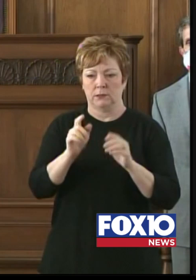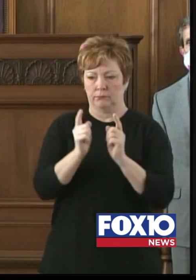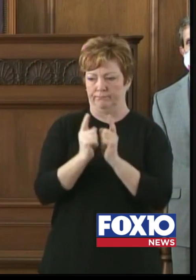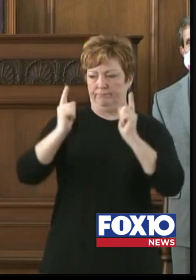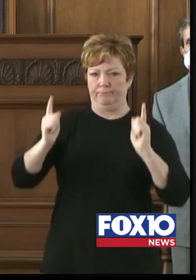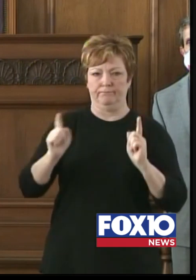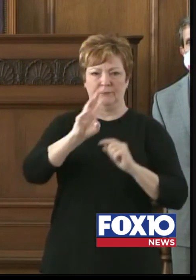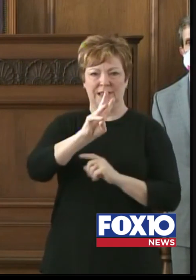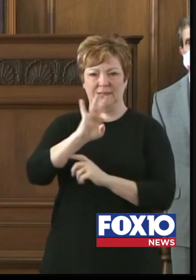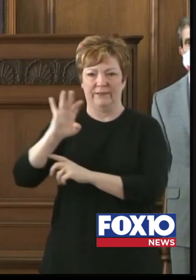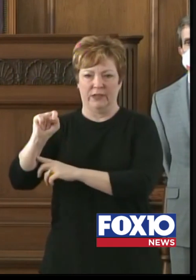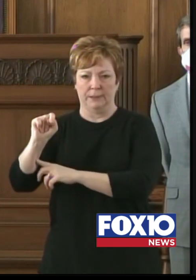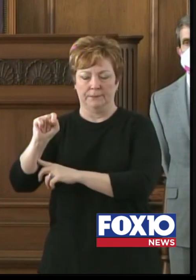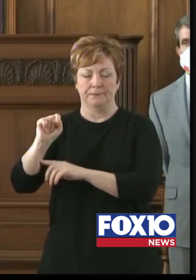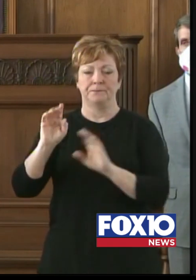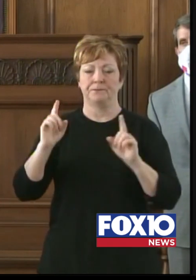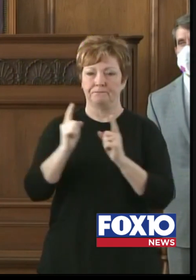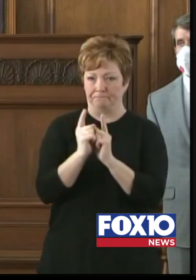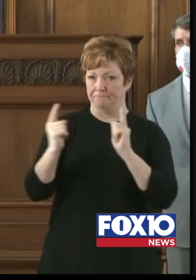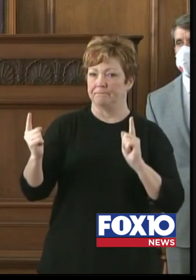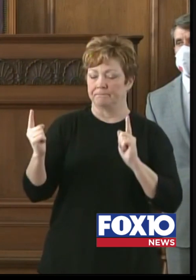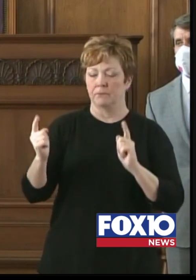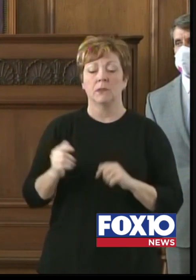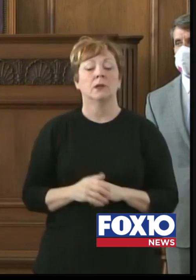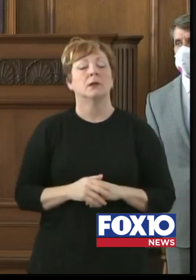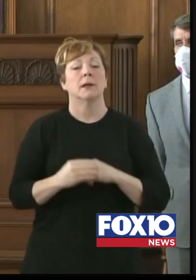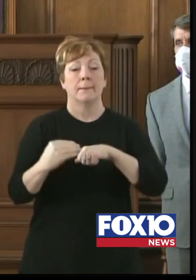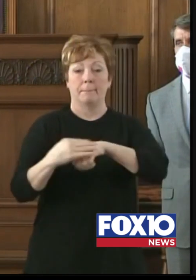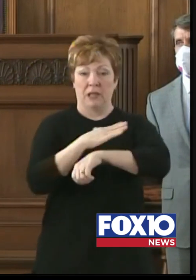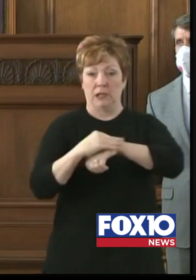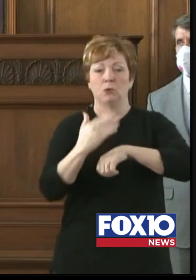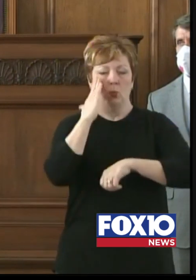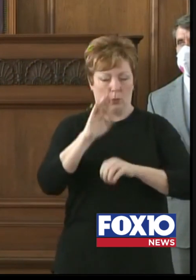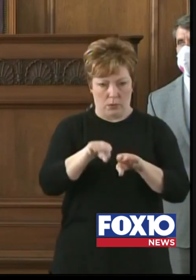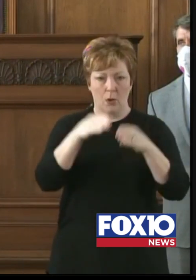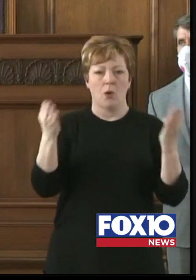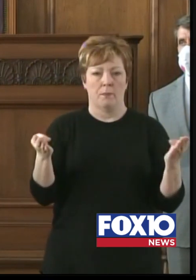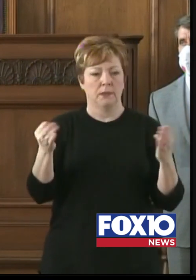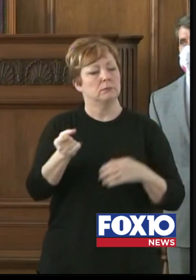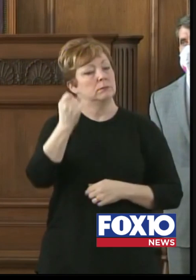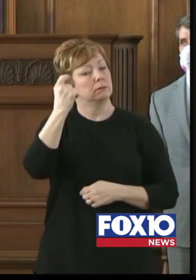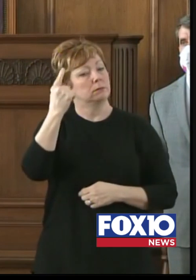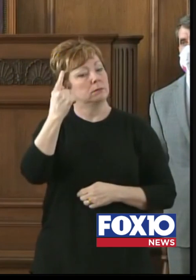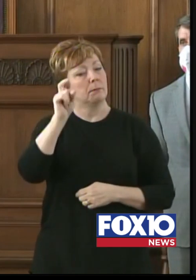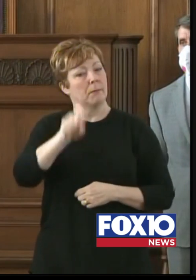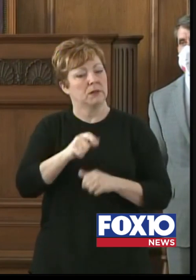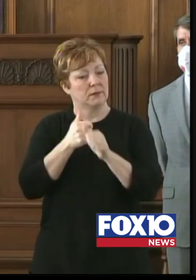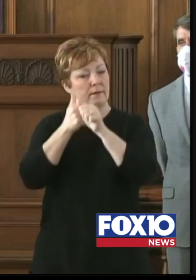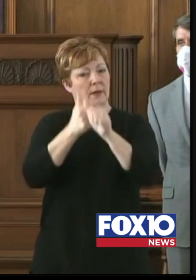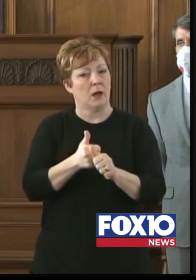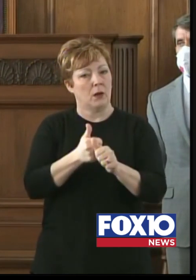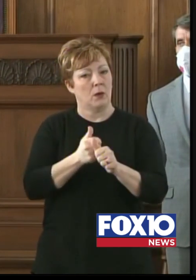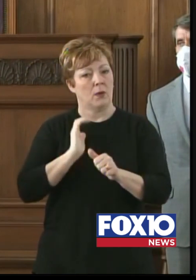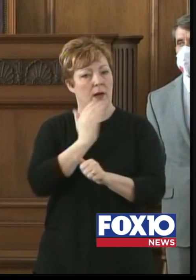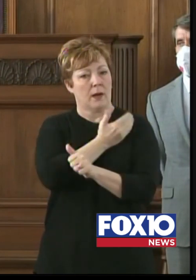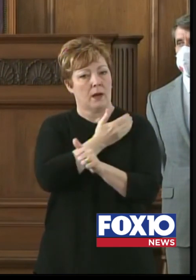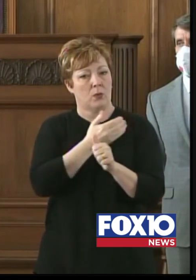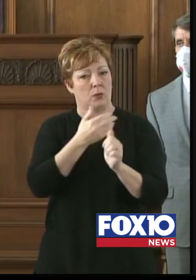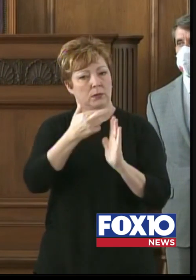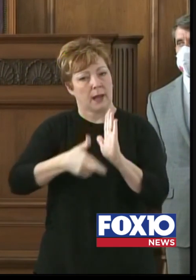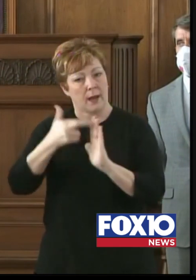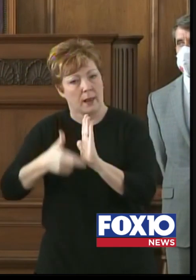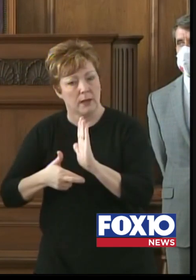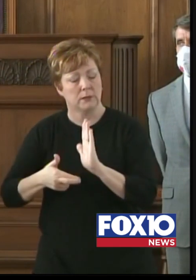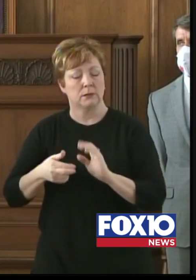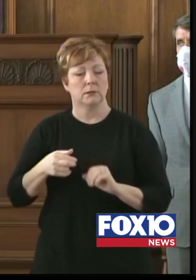will be open, providing people abide by social distancing and the gatherings guidelines. And the mayors of